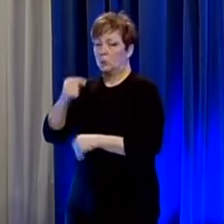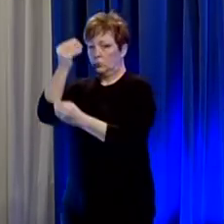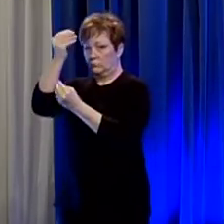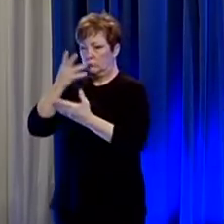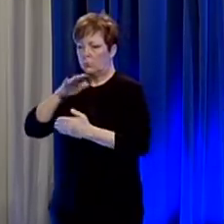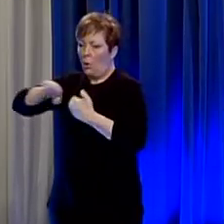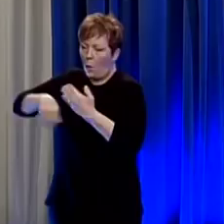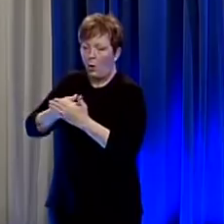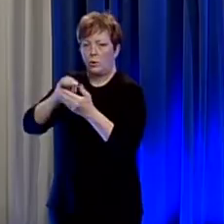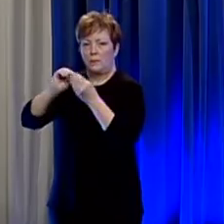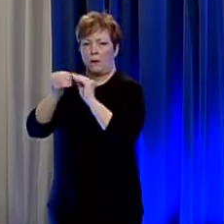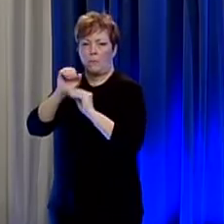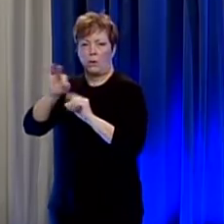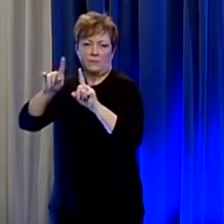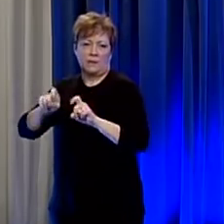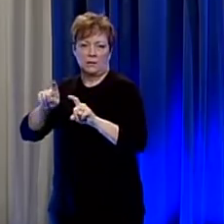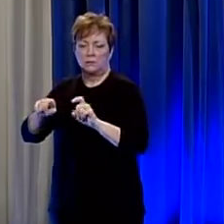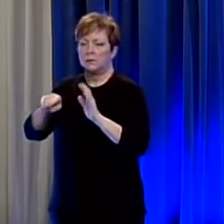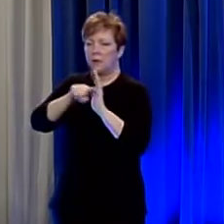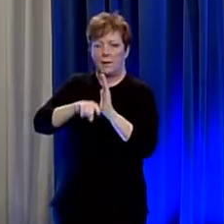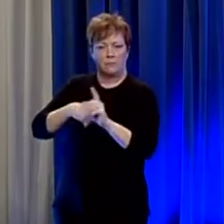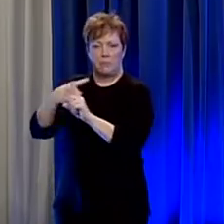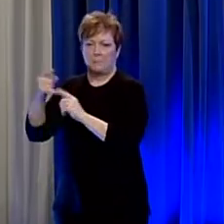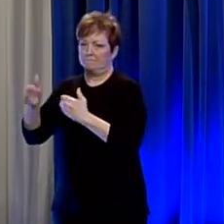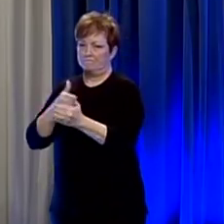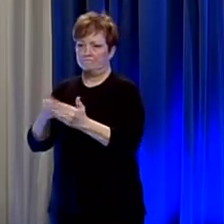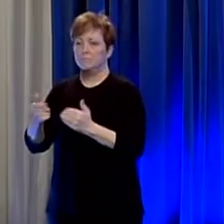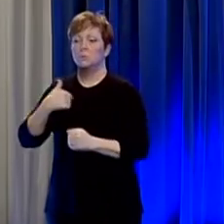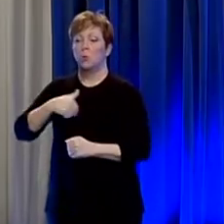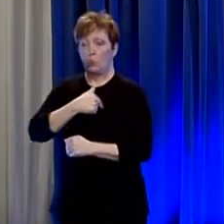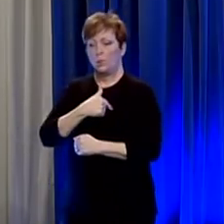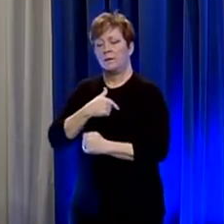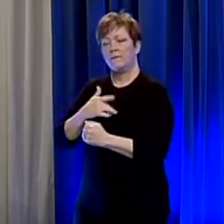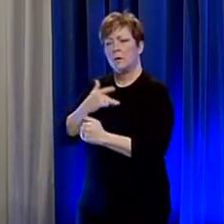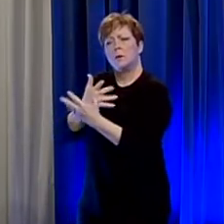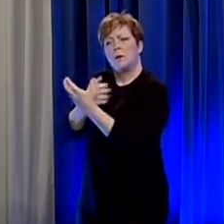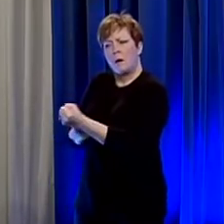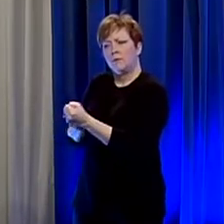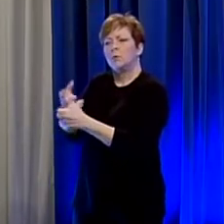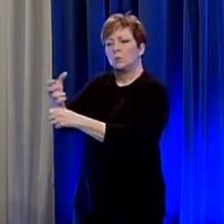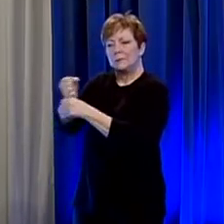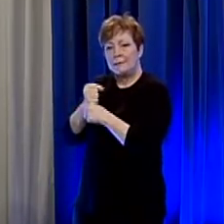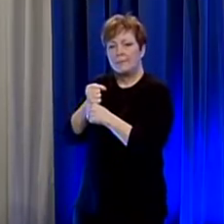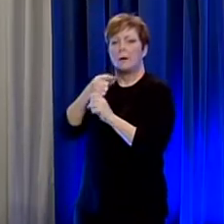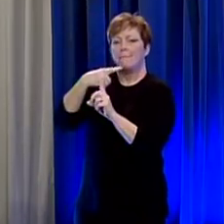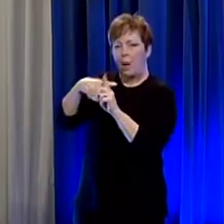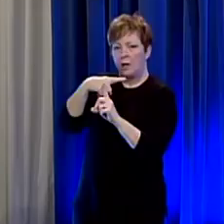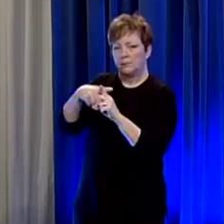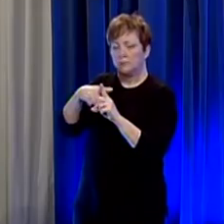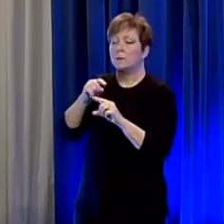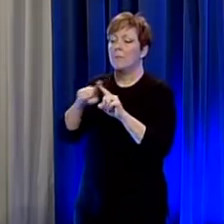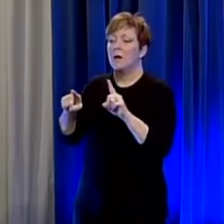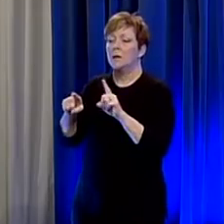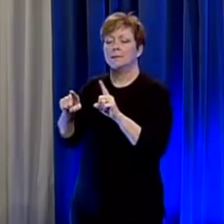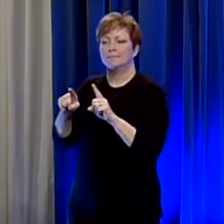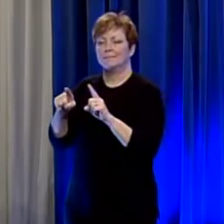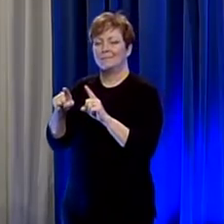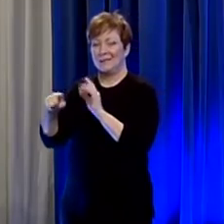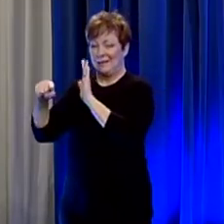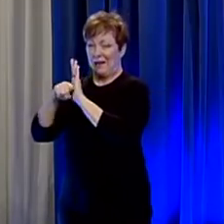even if they are negative so we're confident we're receiving all positive results the number of negative tests that we're not getting